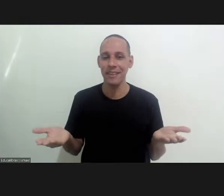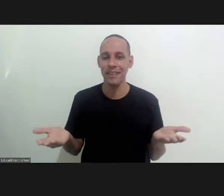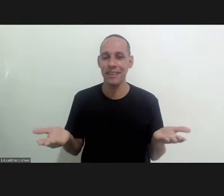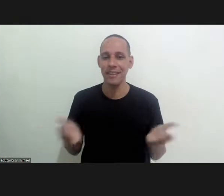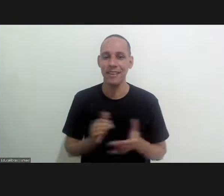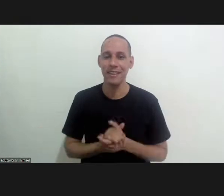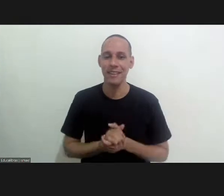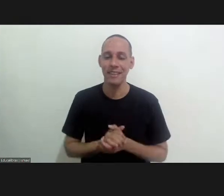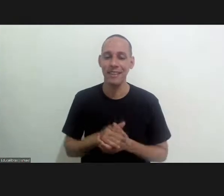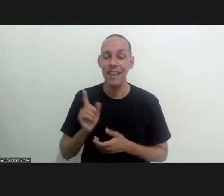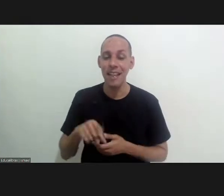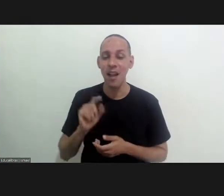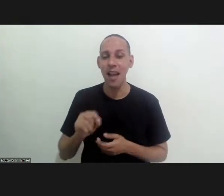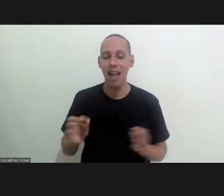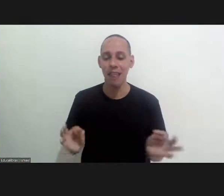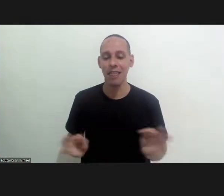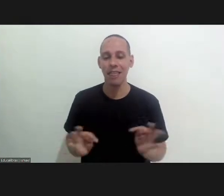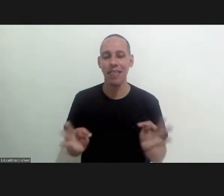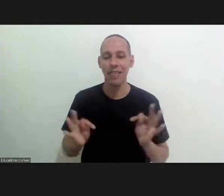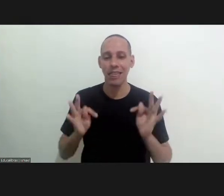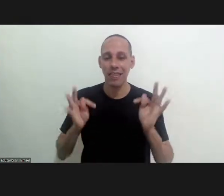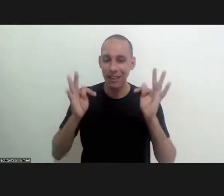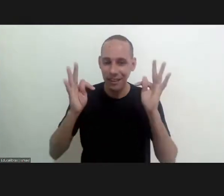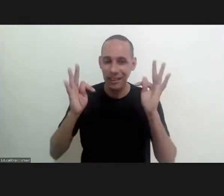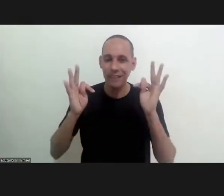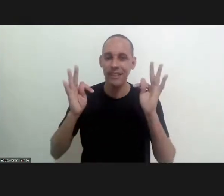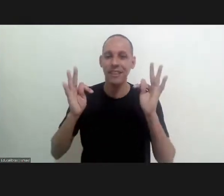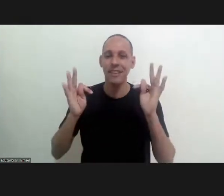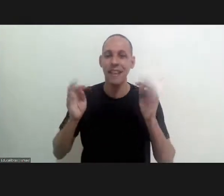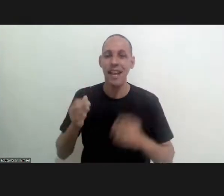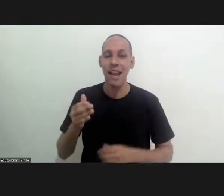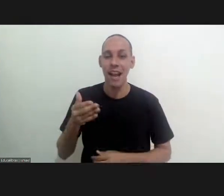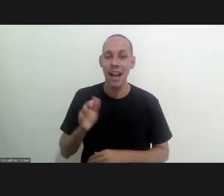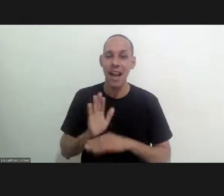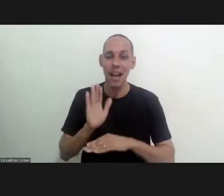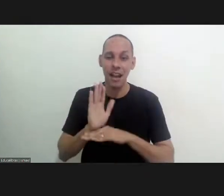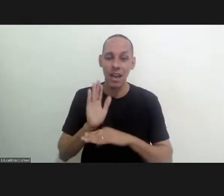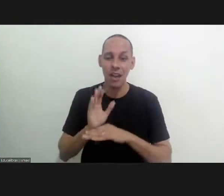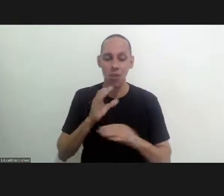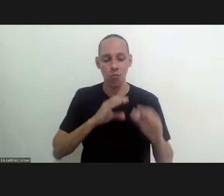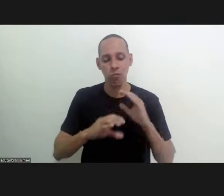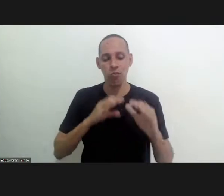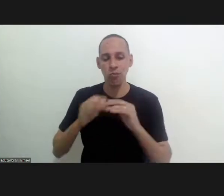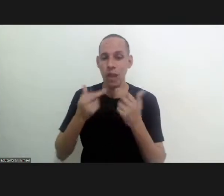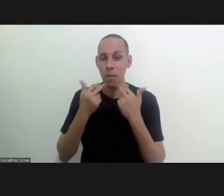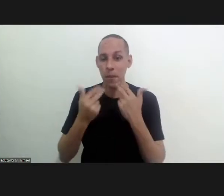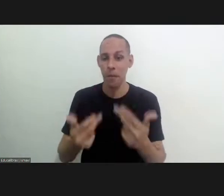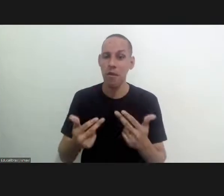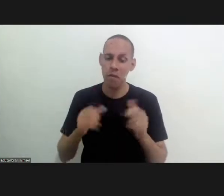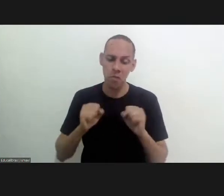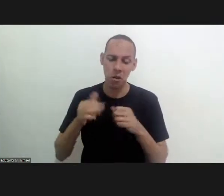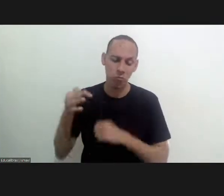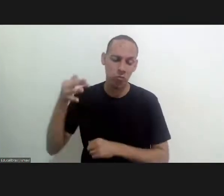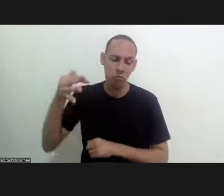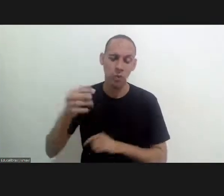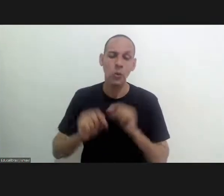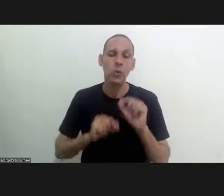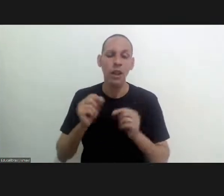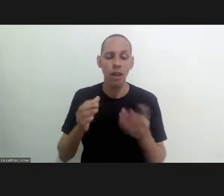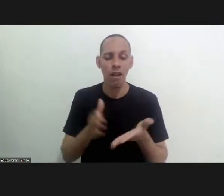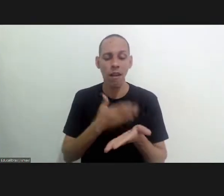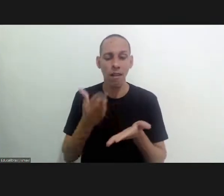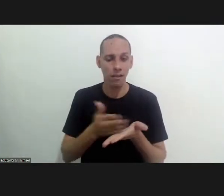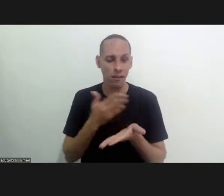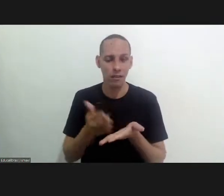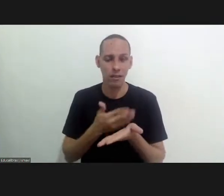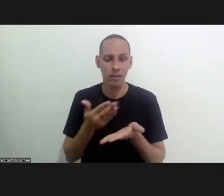if this trend this technological trend continues to facilitate communication any language it might be that in the near